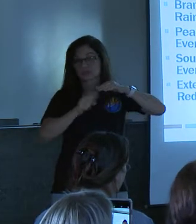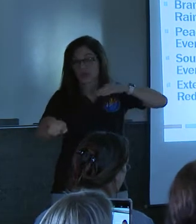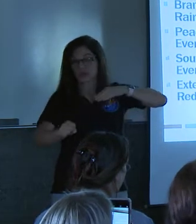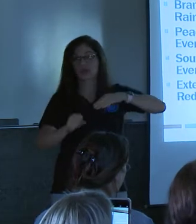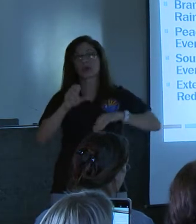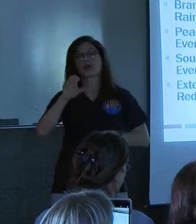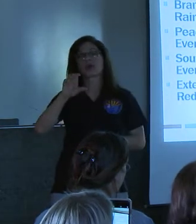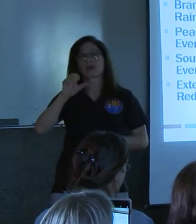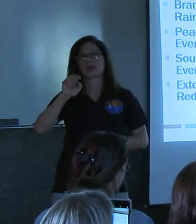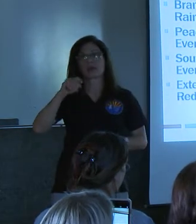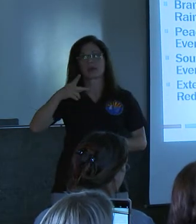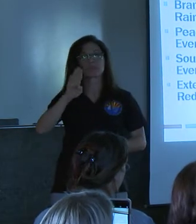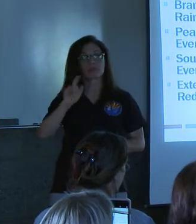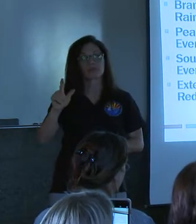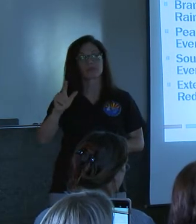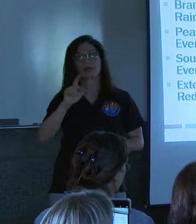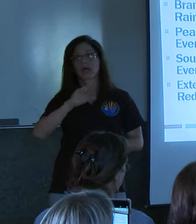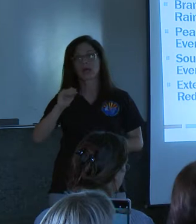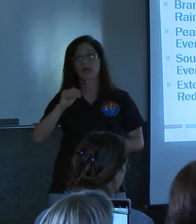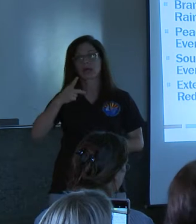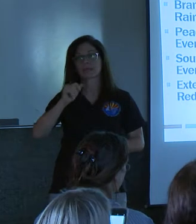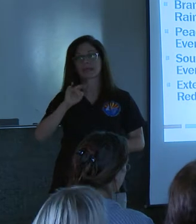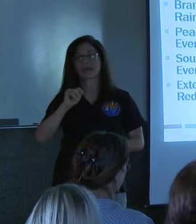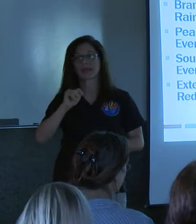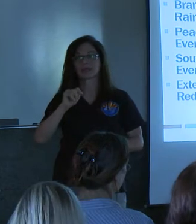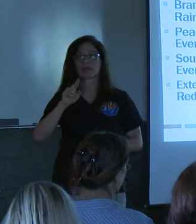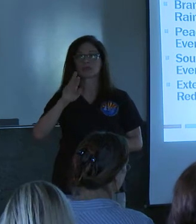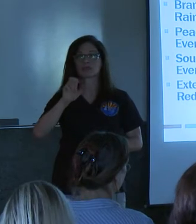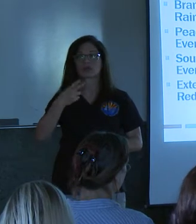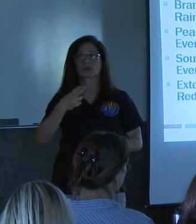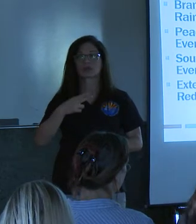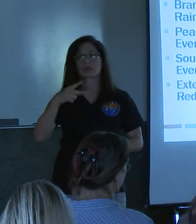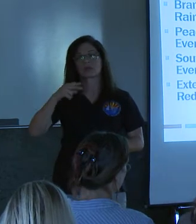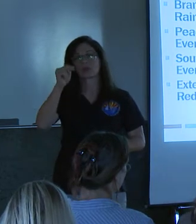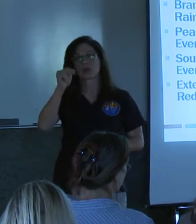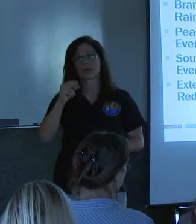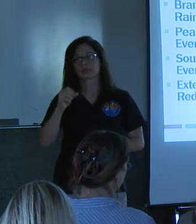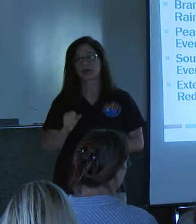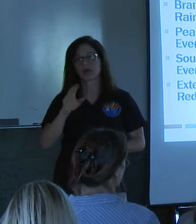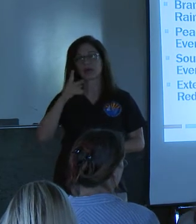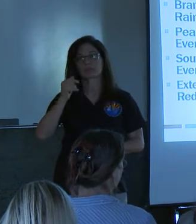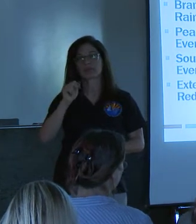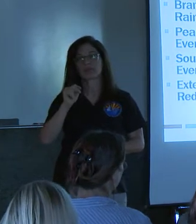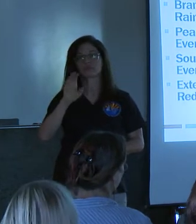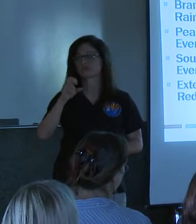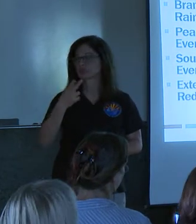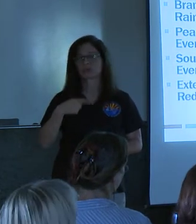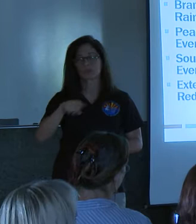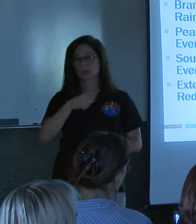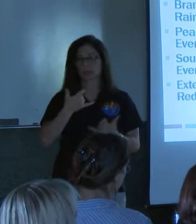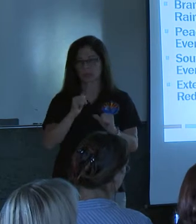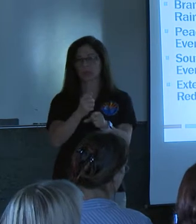Campbell and the paintbrush, north paintbrush, south paintbrush, those still received about a 50 year